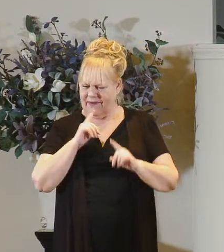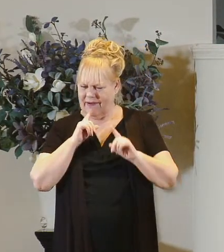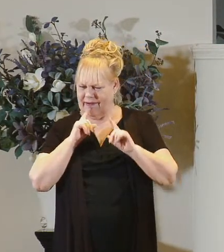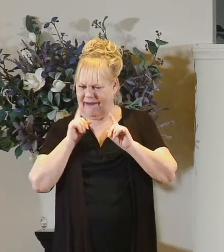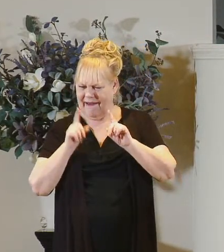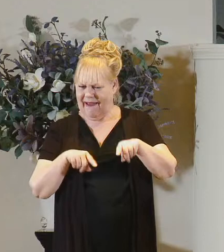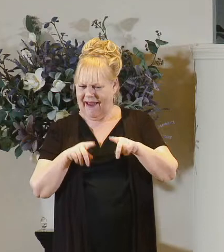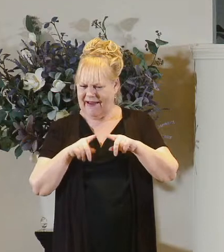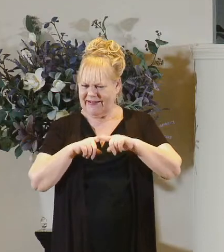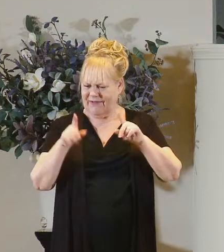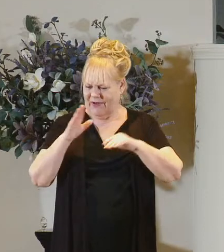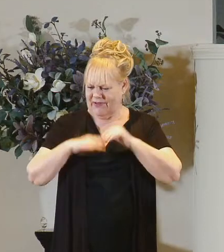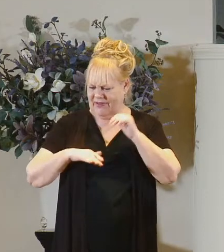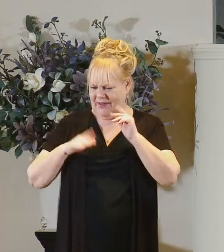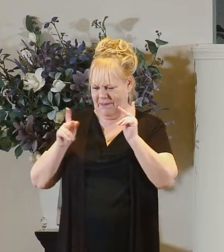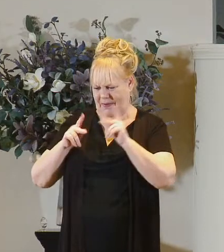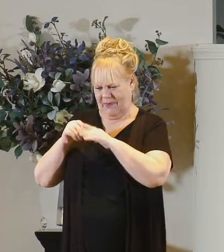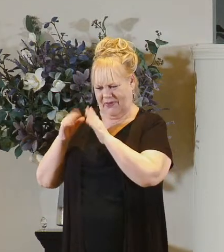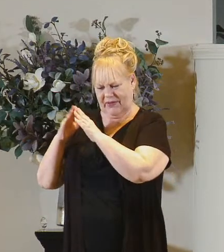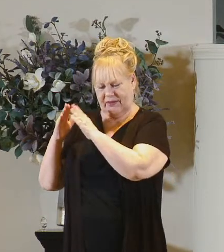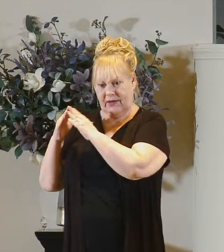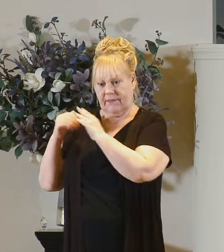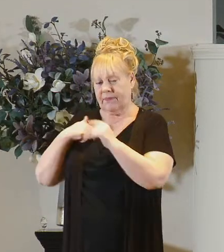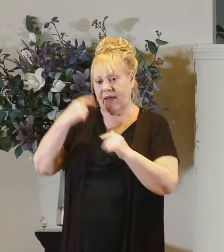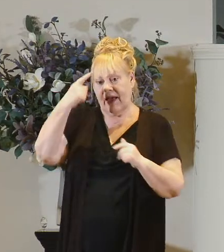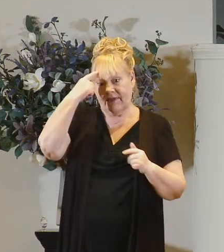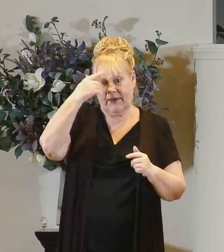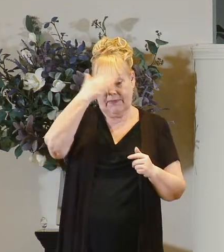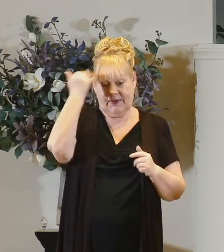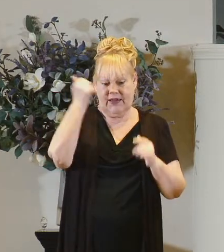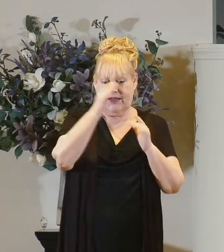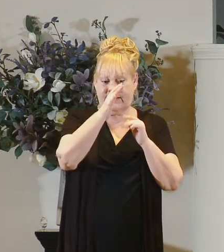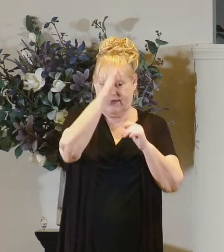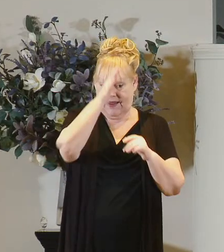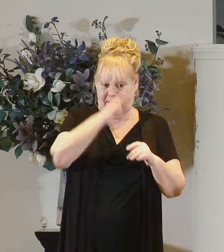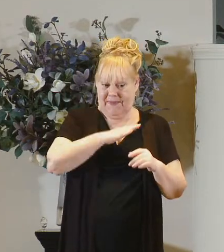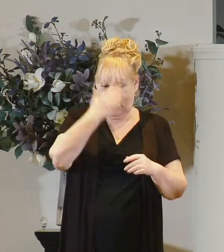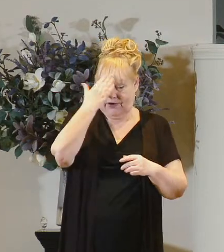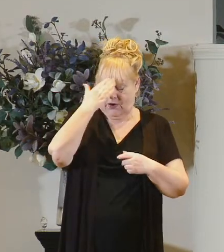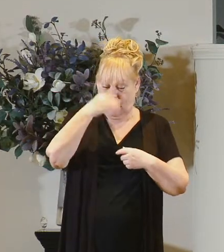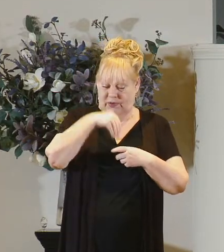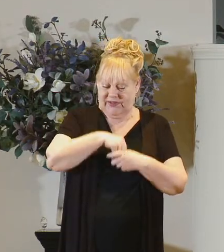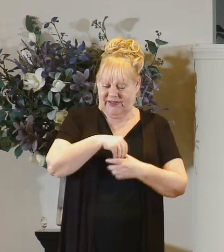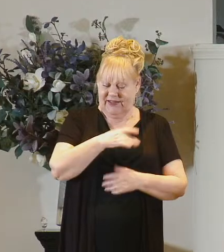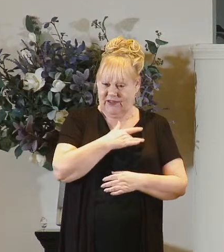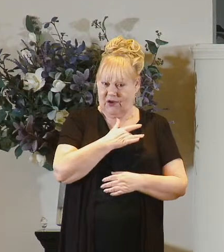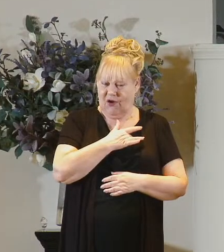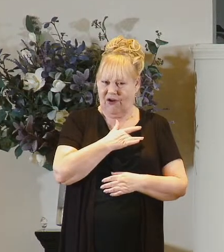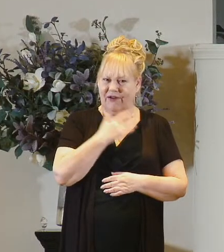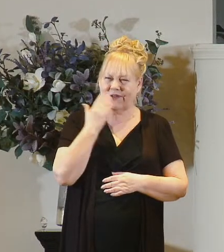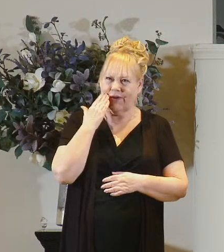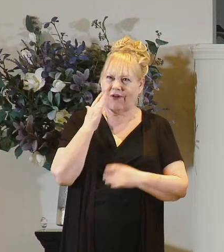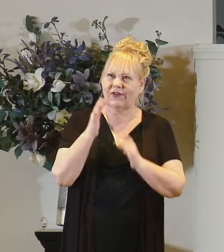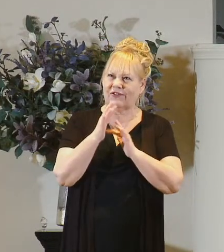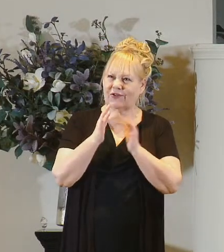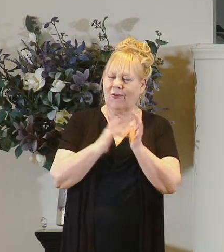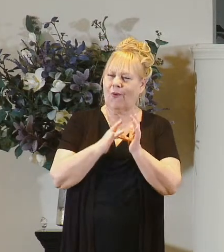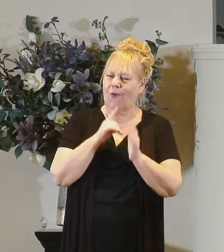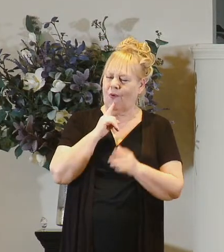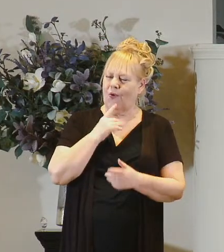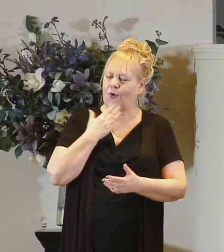from the townspeople people and i think it's because he knows deep in his heart that jesus is good